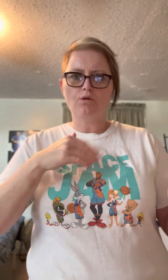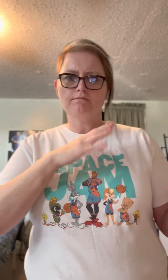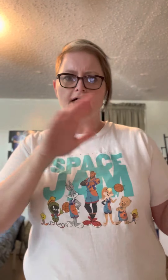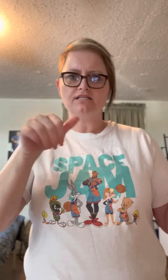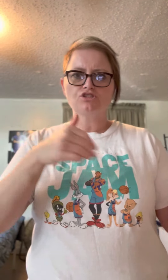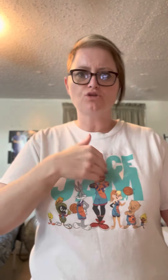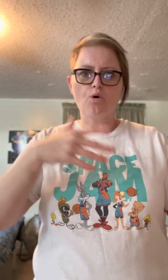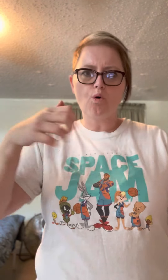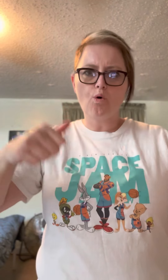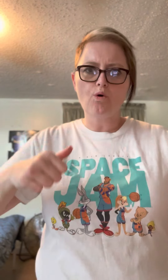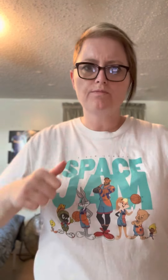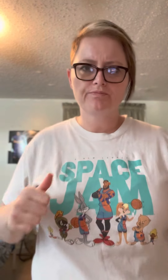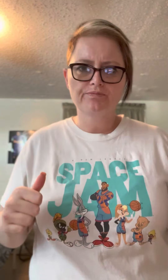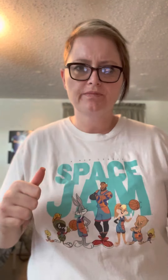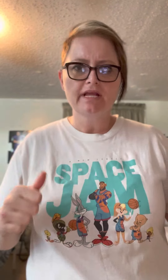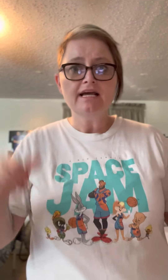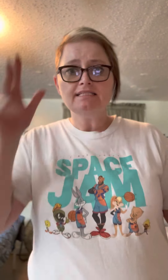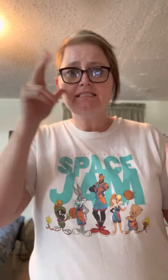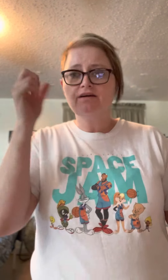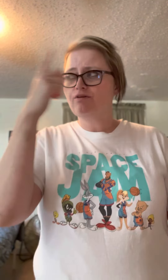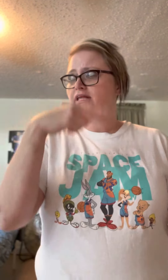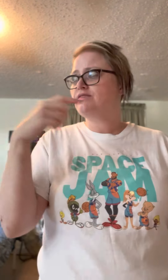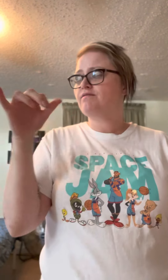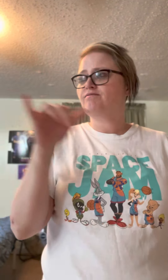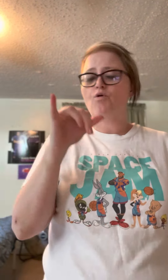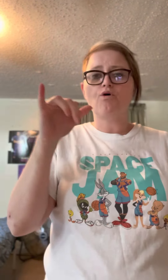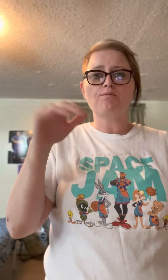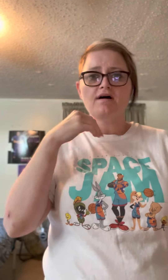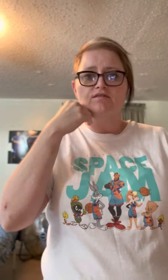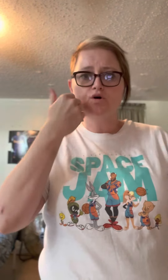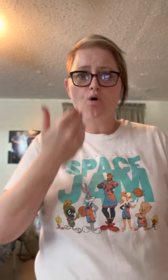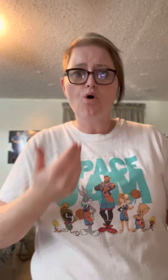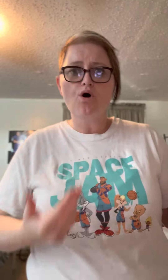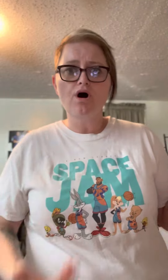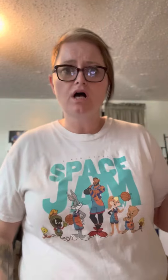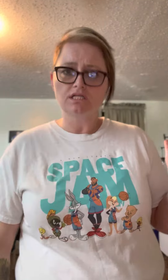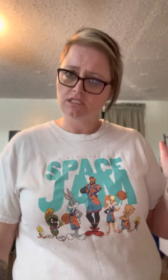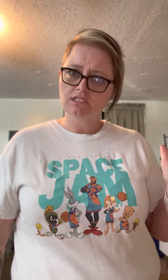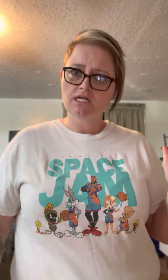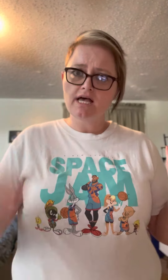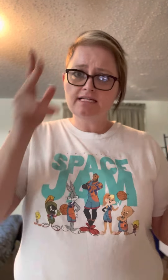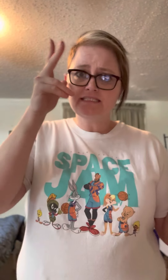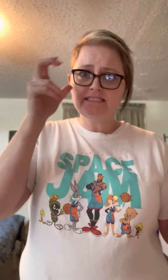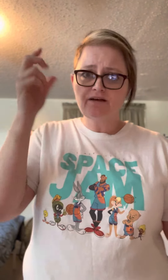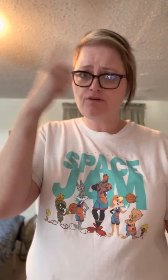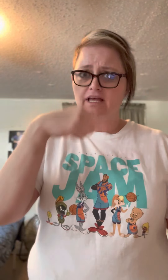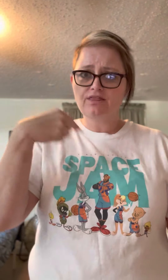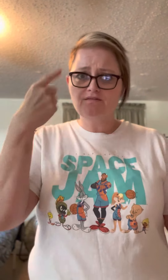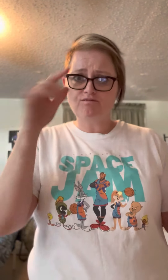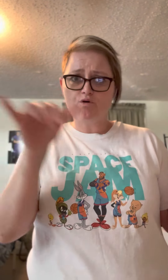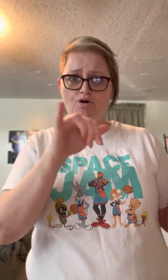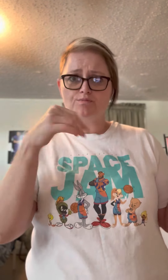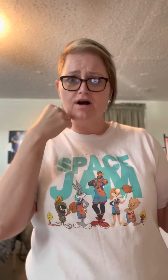my soul Devil in the form of a Devil in the form of